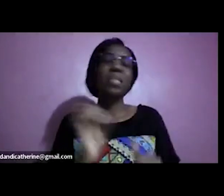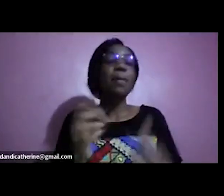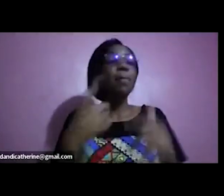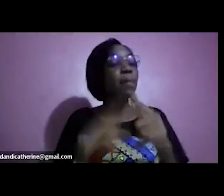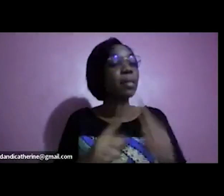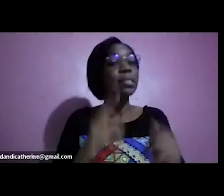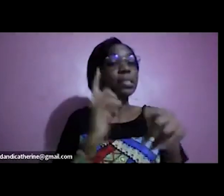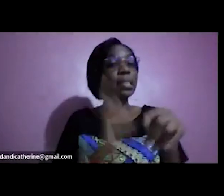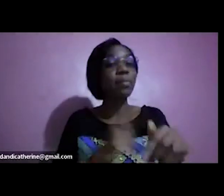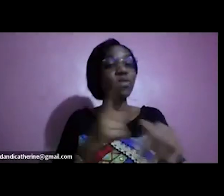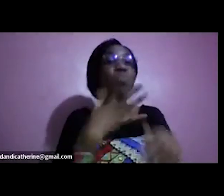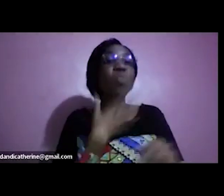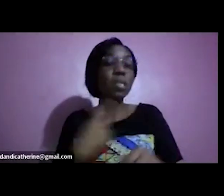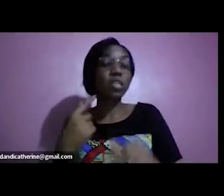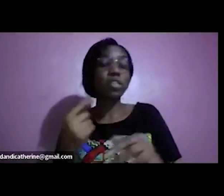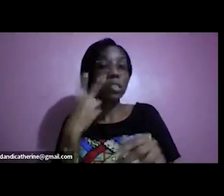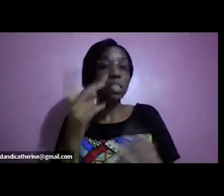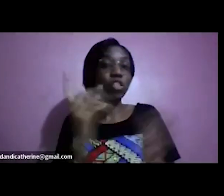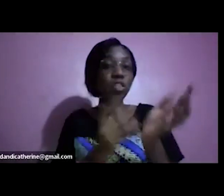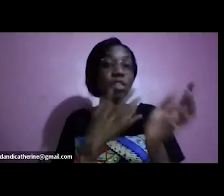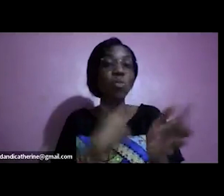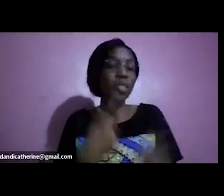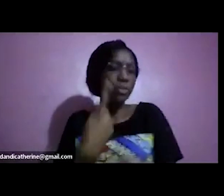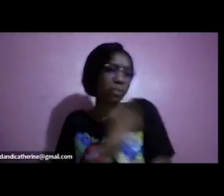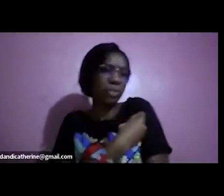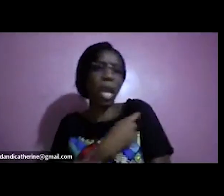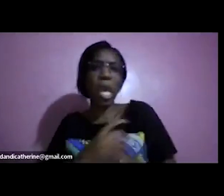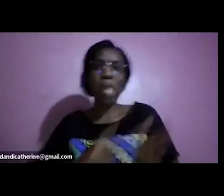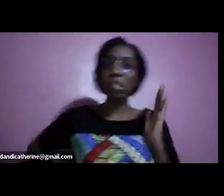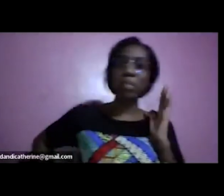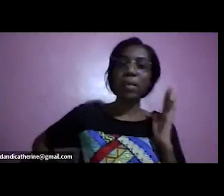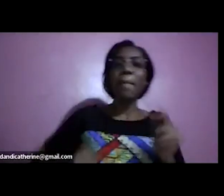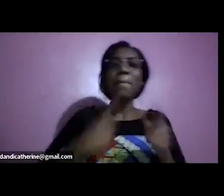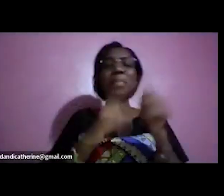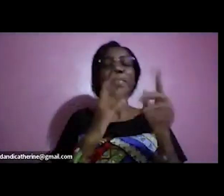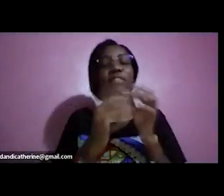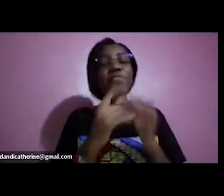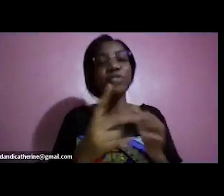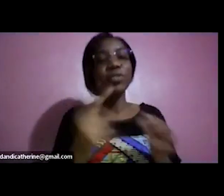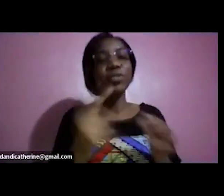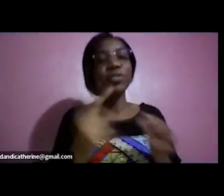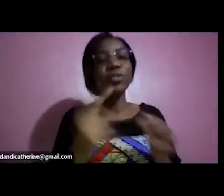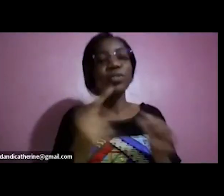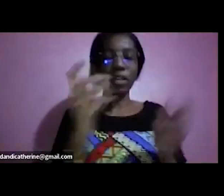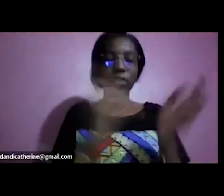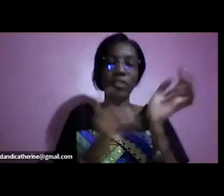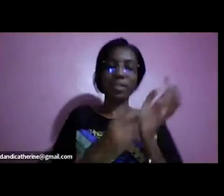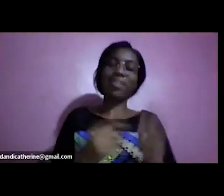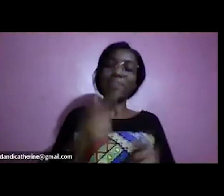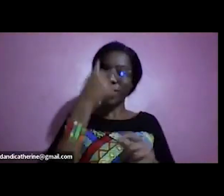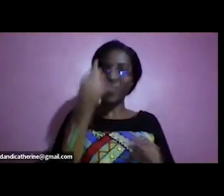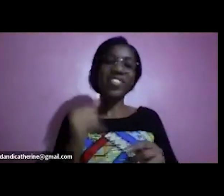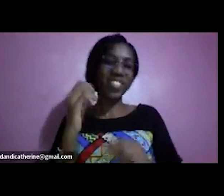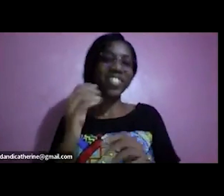you want to run away then there are doctors when you just talk to them because of the approach they have given you you actually even get the healing before the